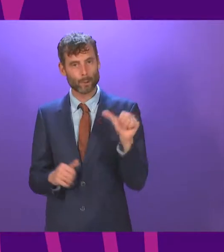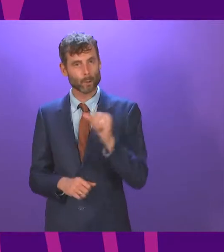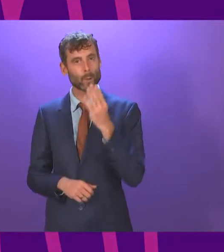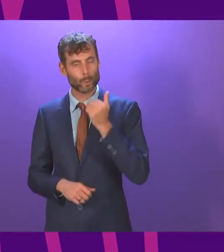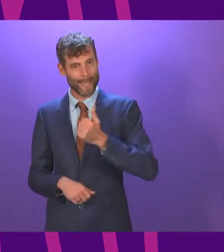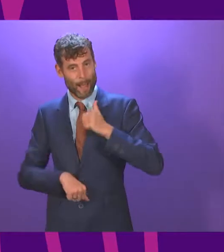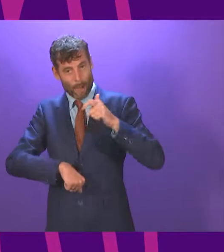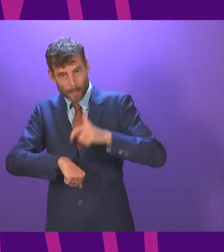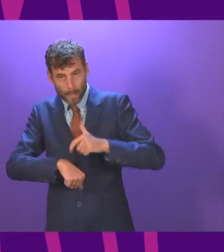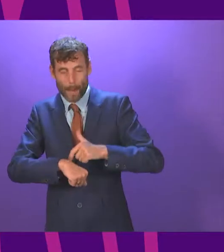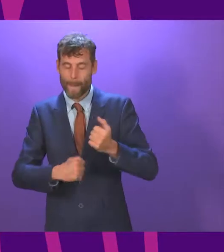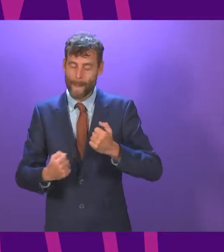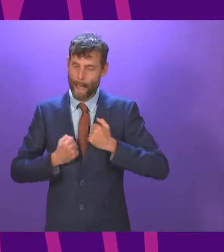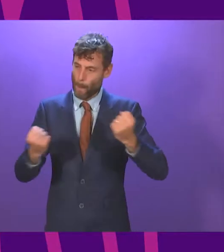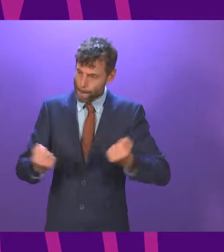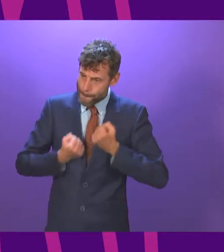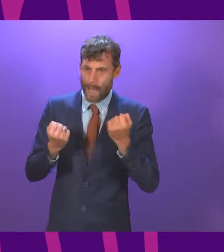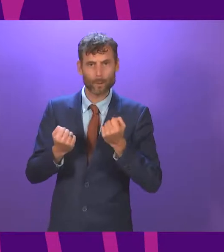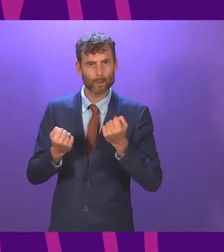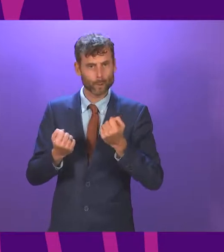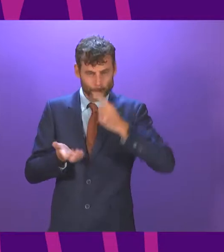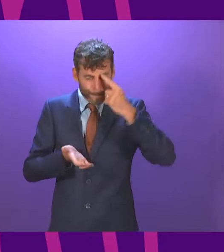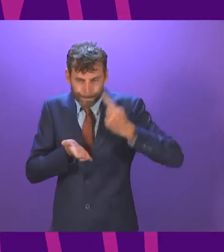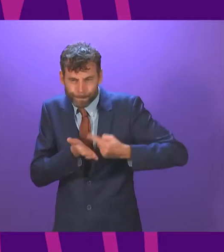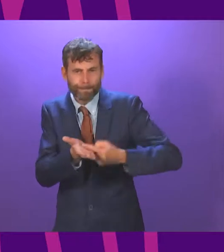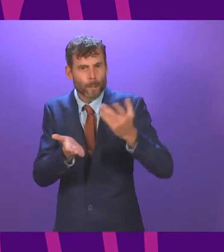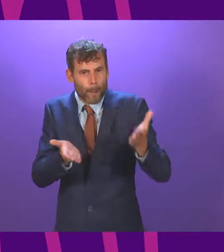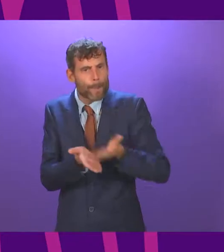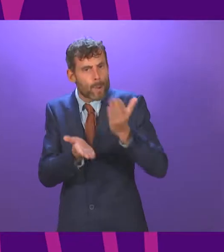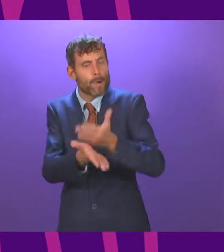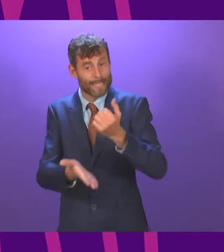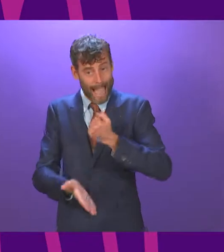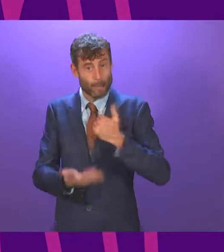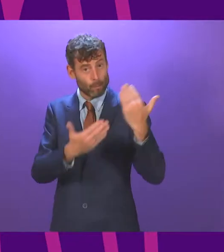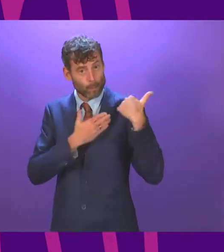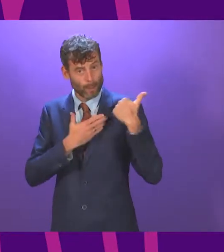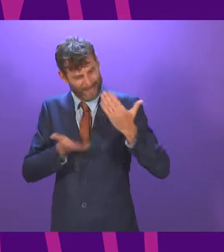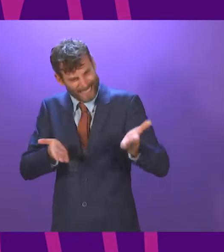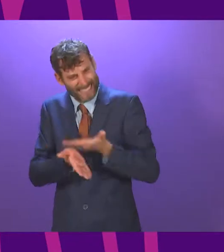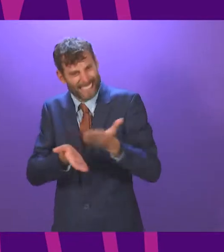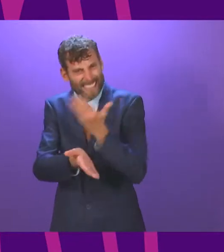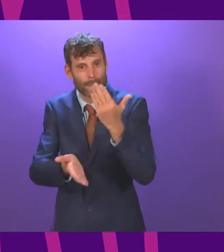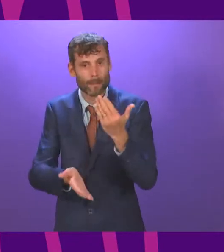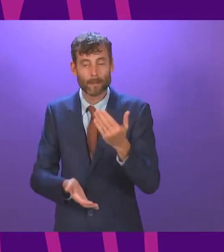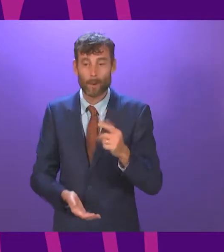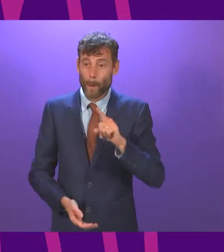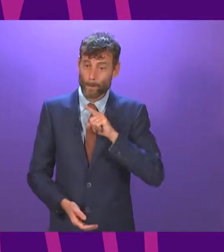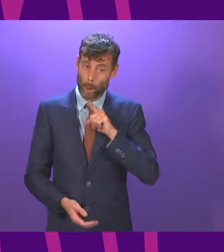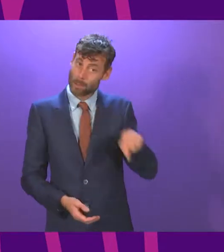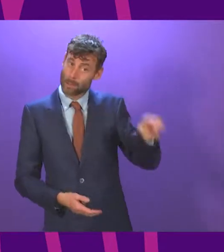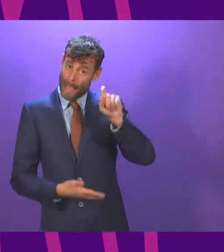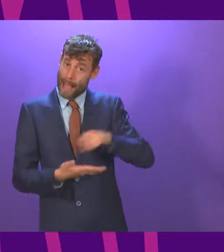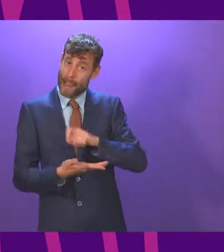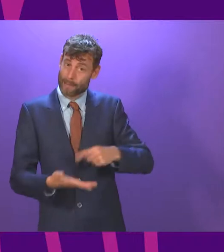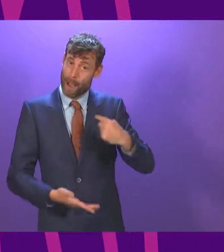powers much more decisively and effectively. It is our duty to do so not only for those who elected us but to the